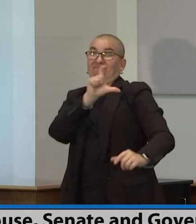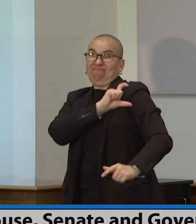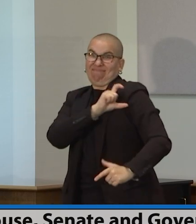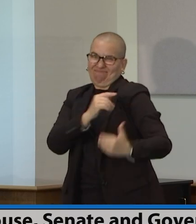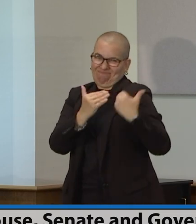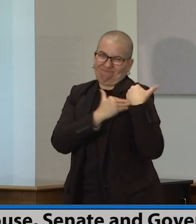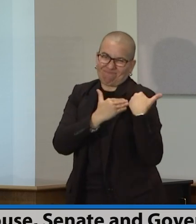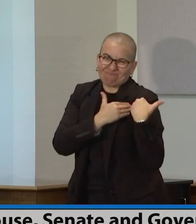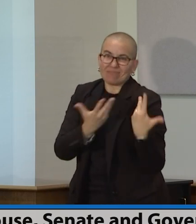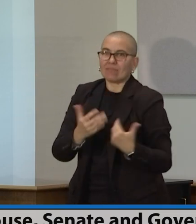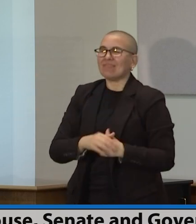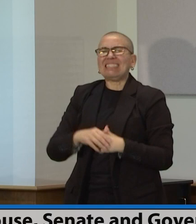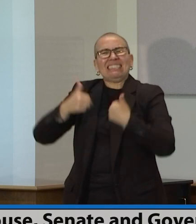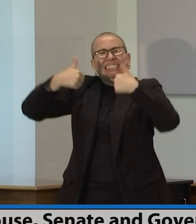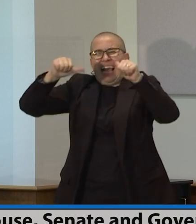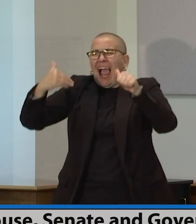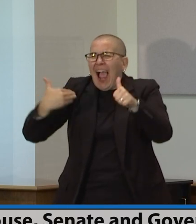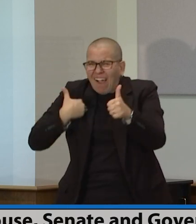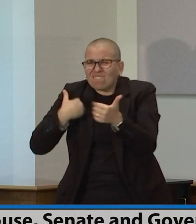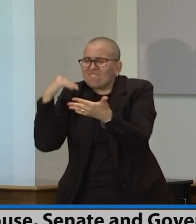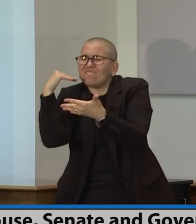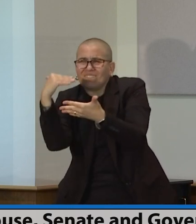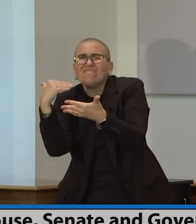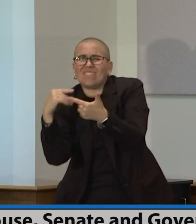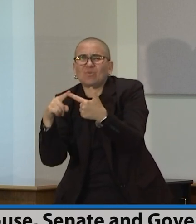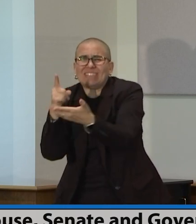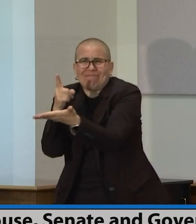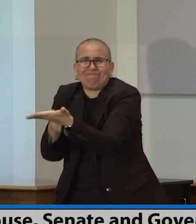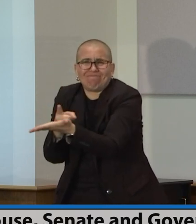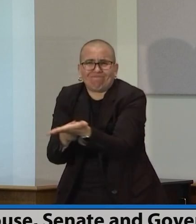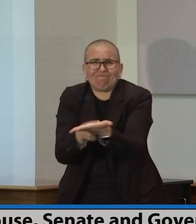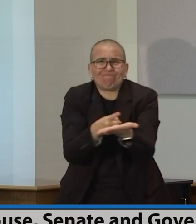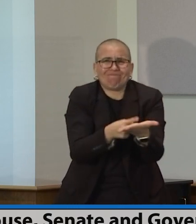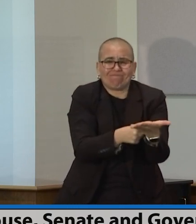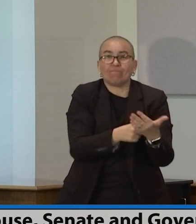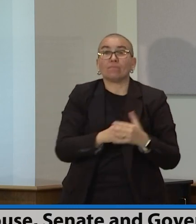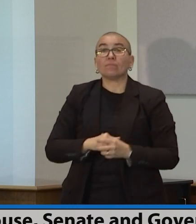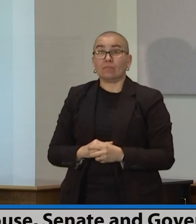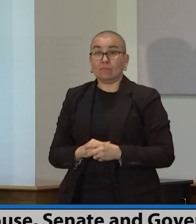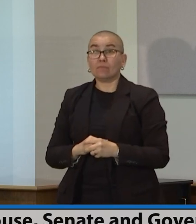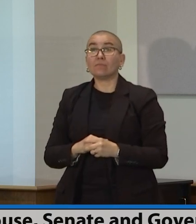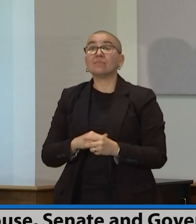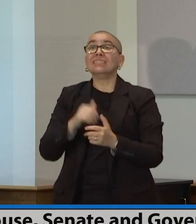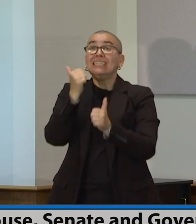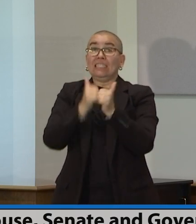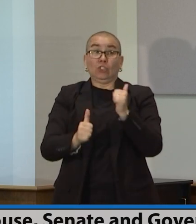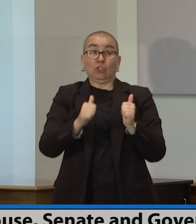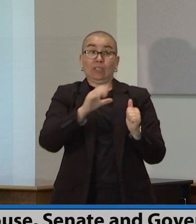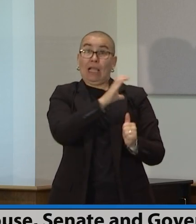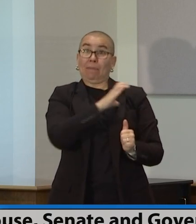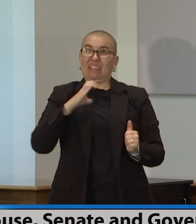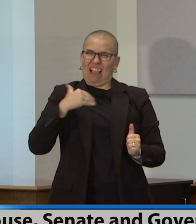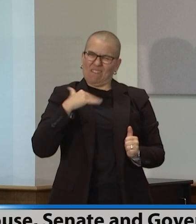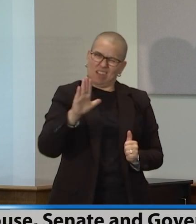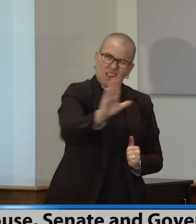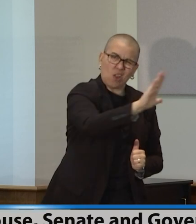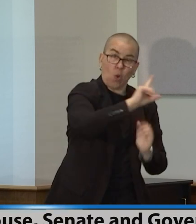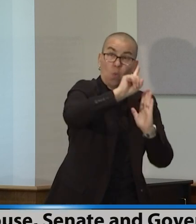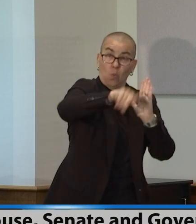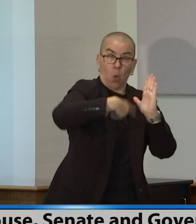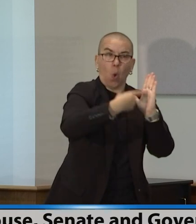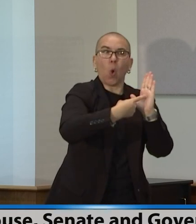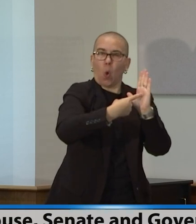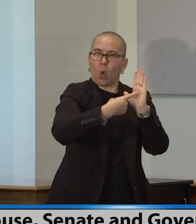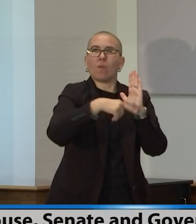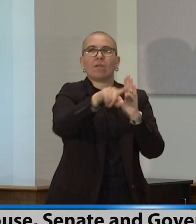as they work together, we're hoping to find some solutions there. But we did not address every policy issue at this point. We know that